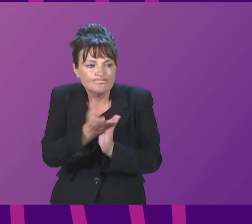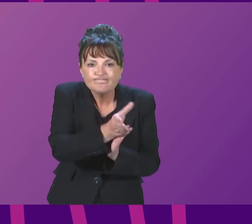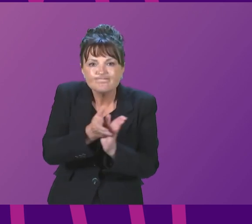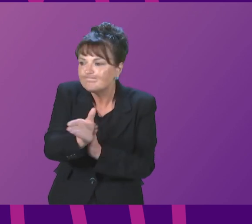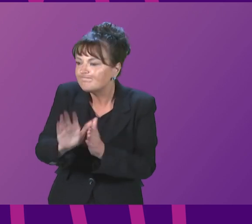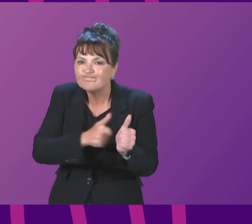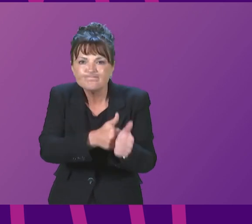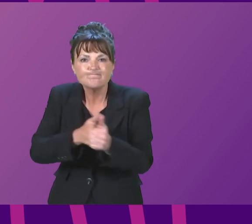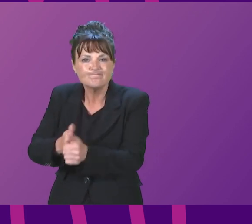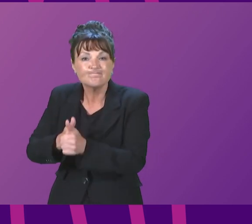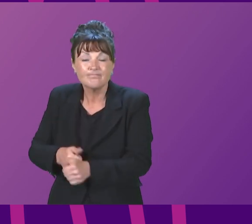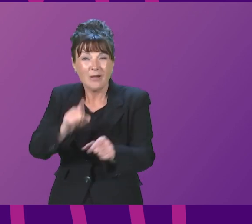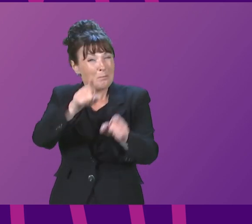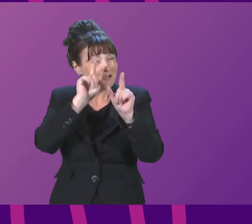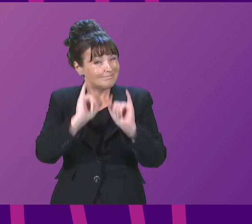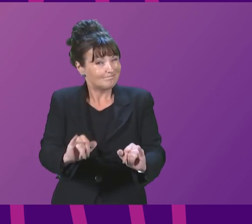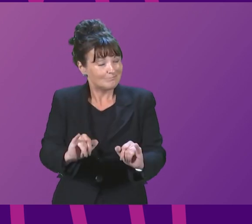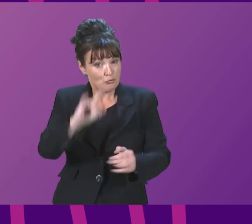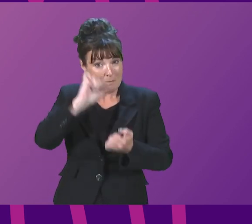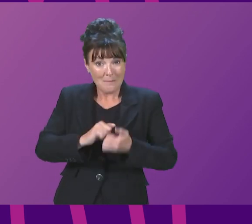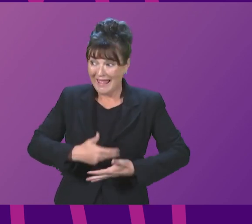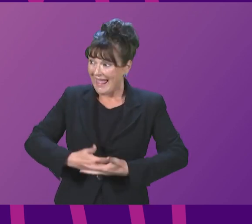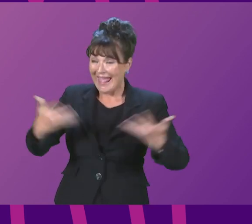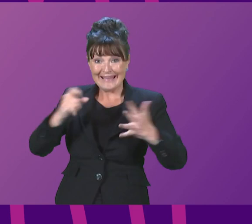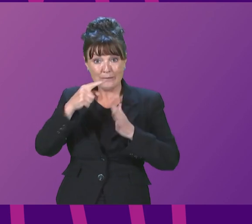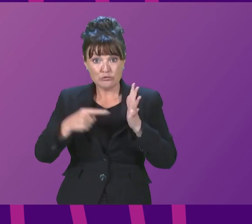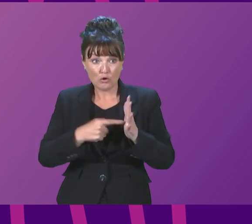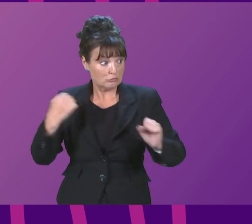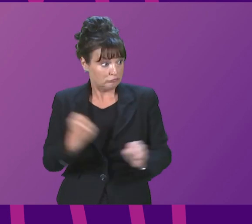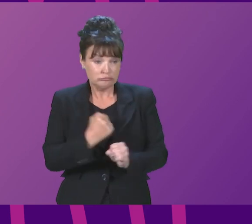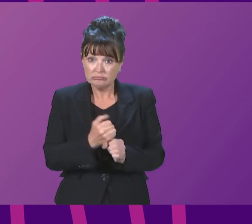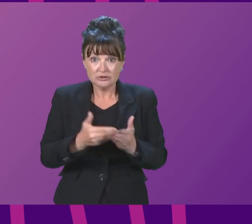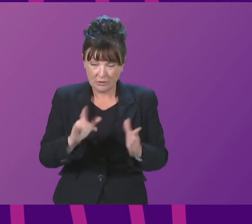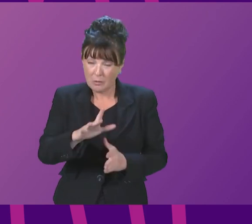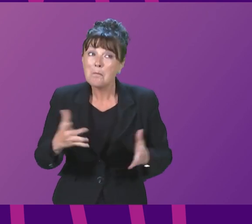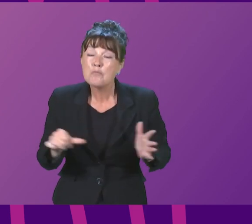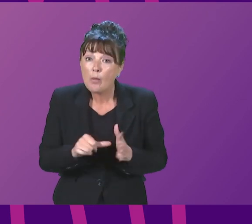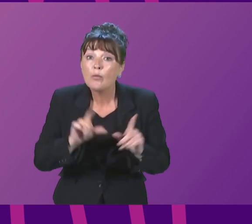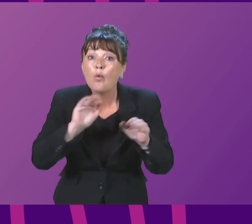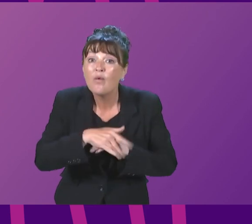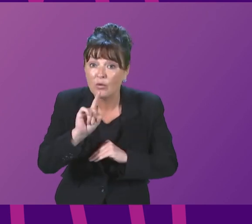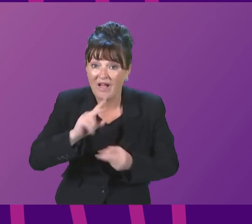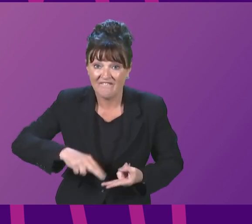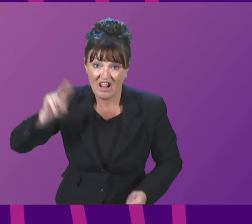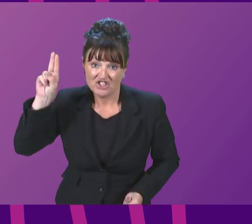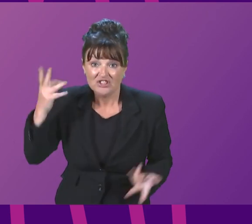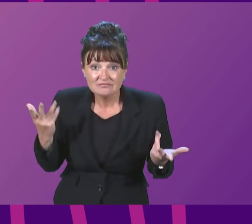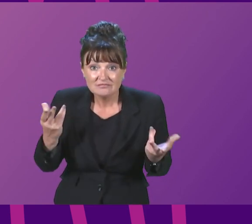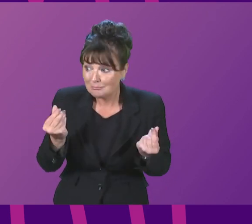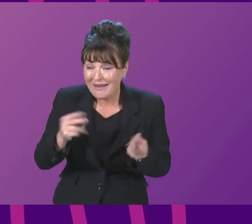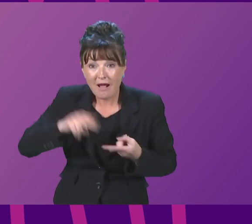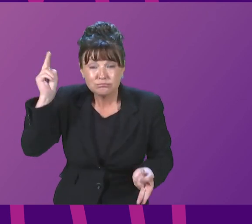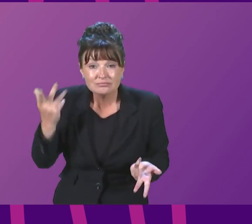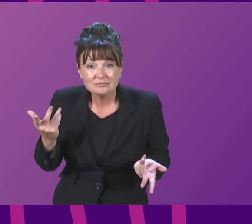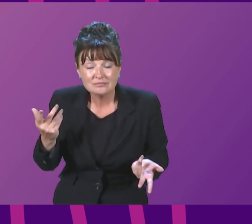construction projects right now is inflation, which this UK government is failing to get under control. But we will continue to